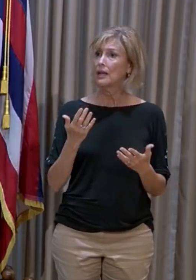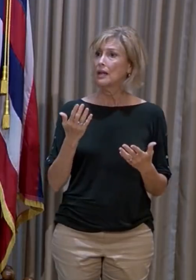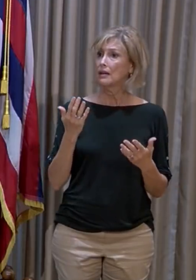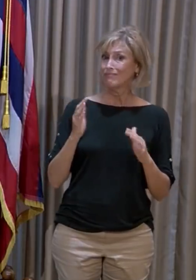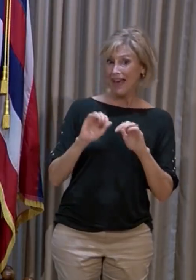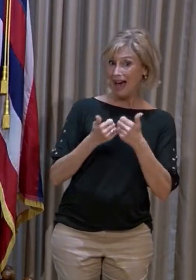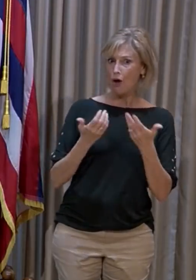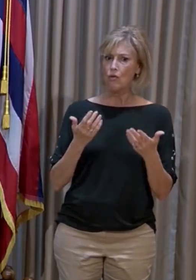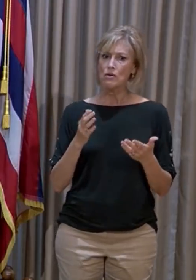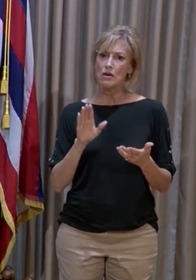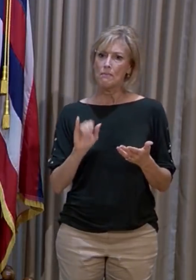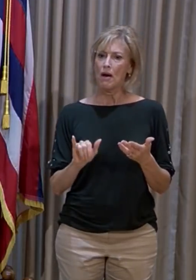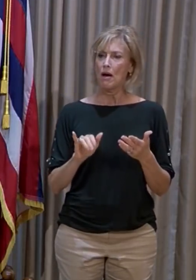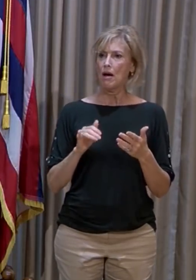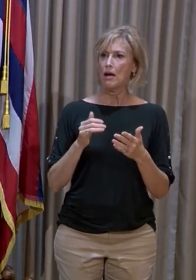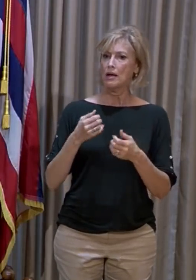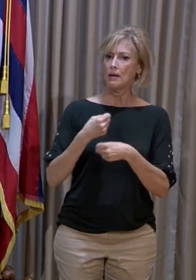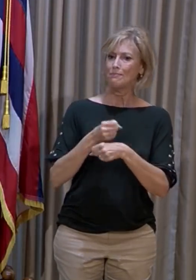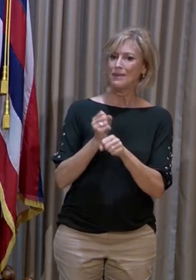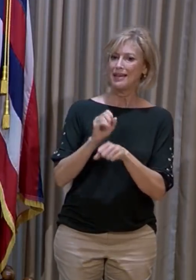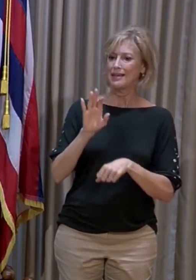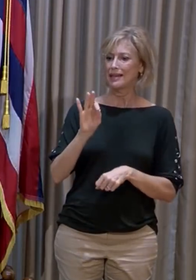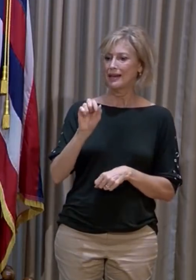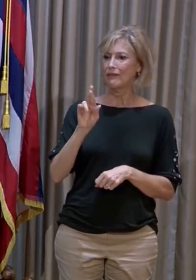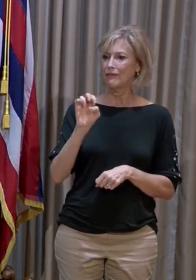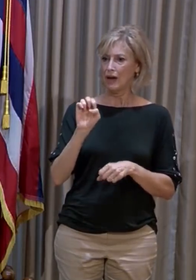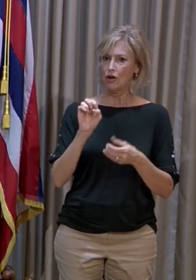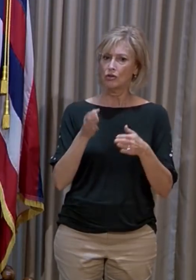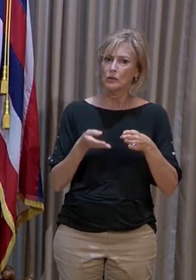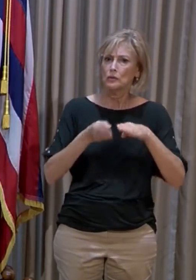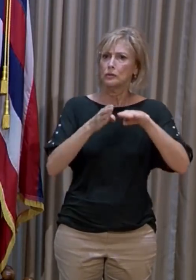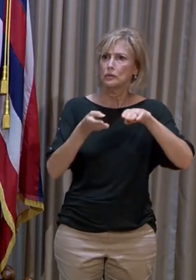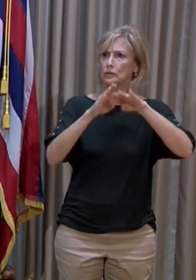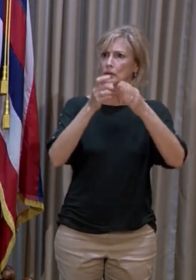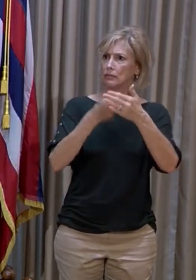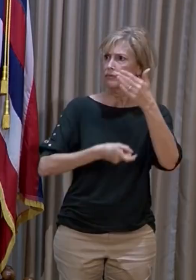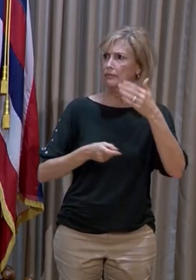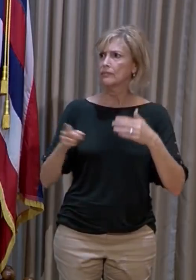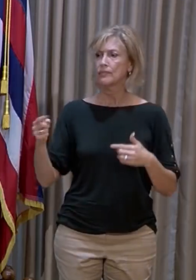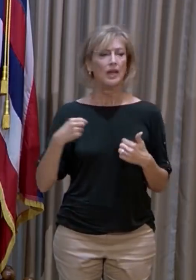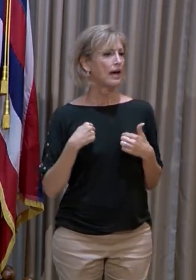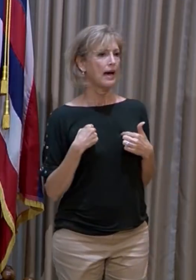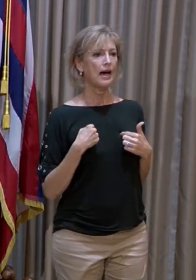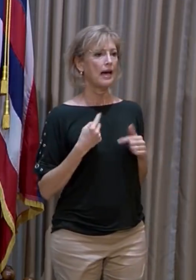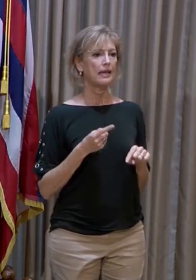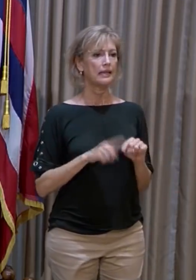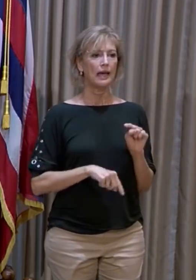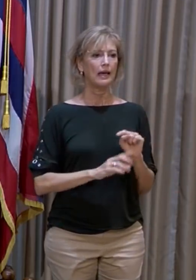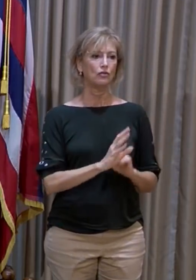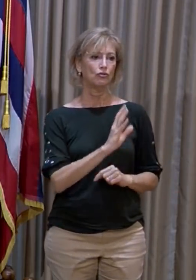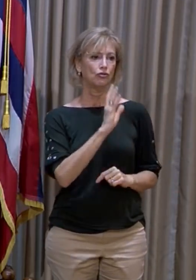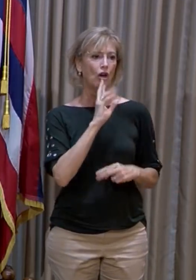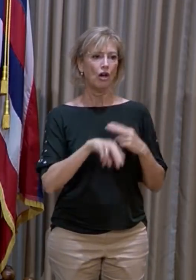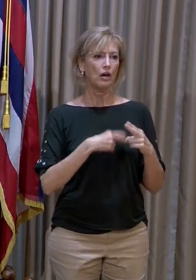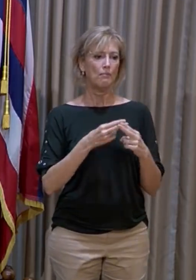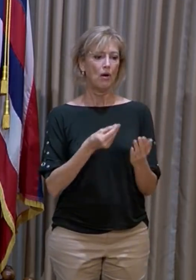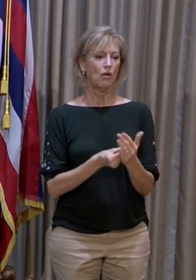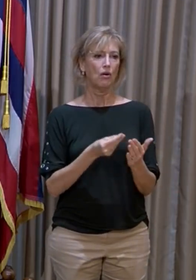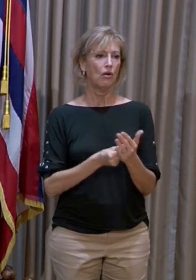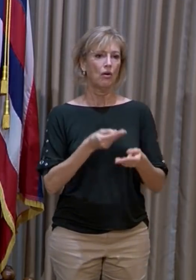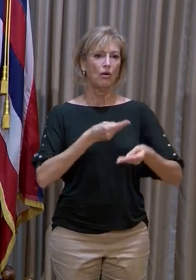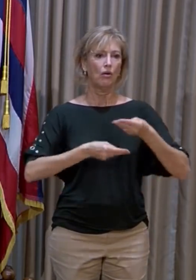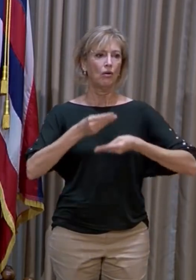so high that people wouldn't want to come? I am prohibited from talking about fares or